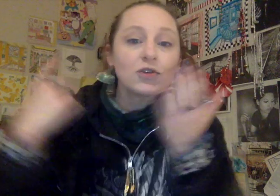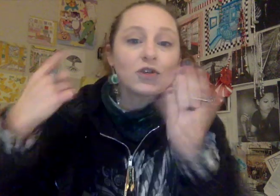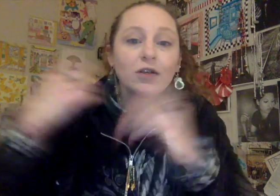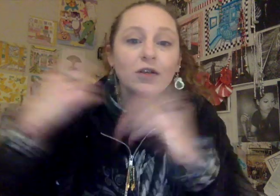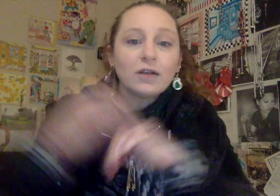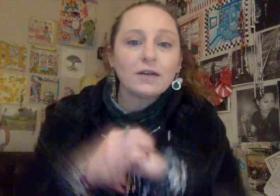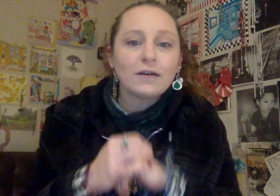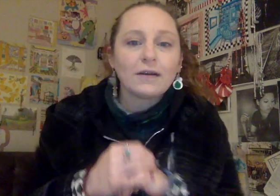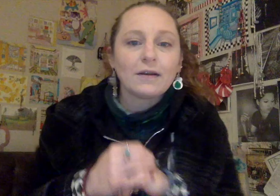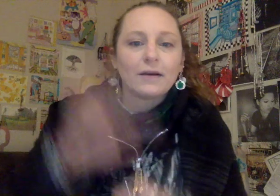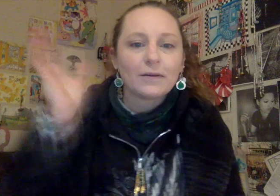Bye.